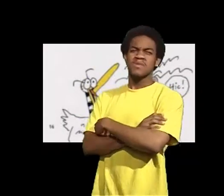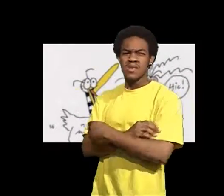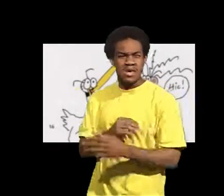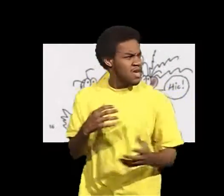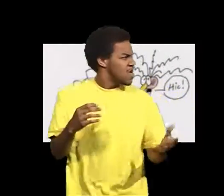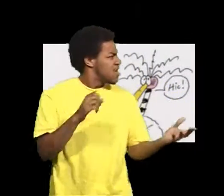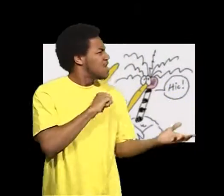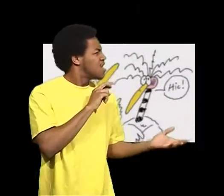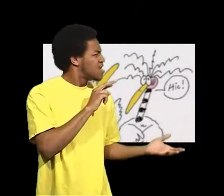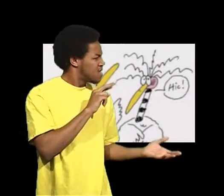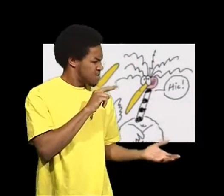see.